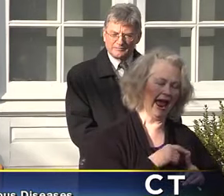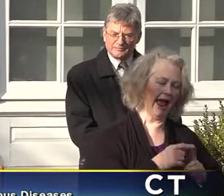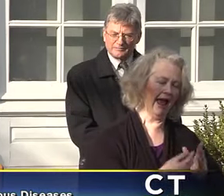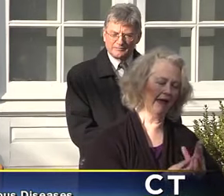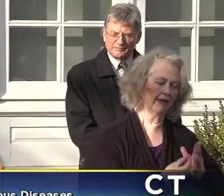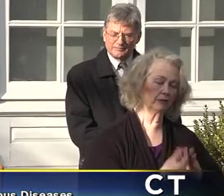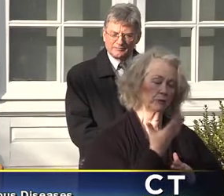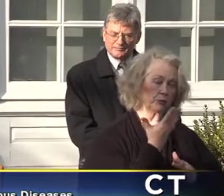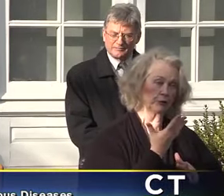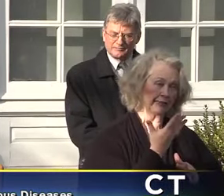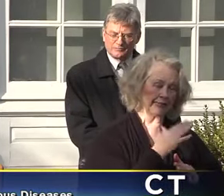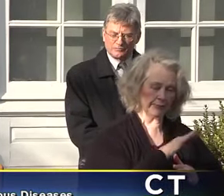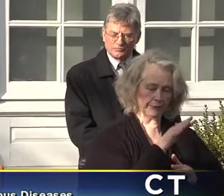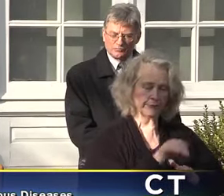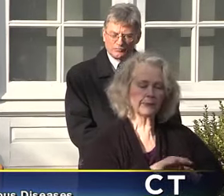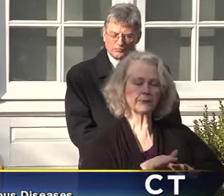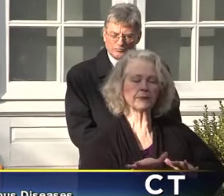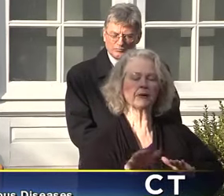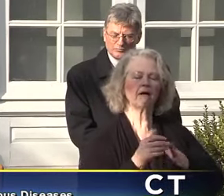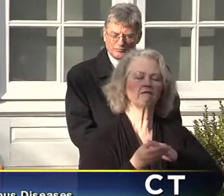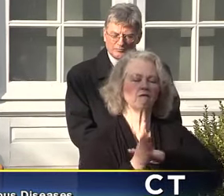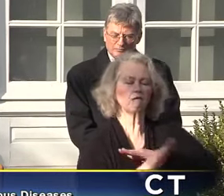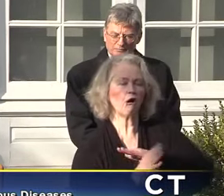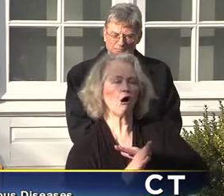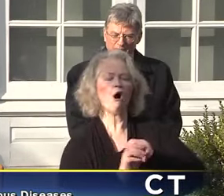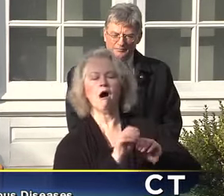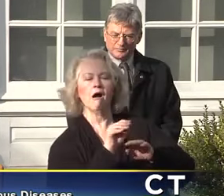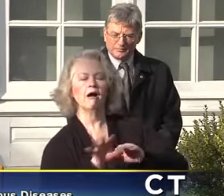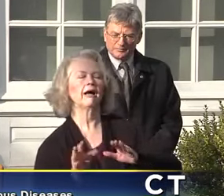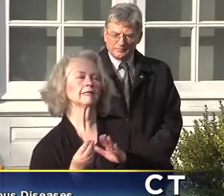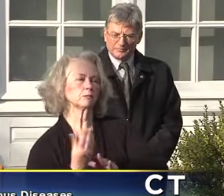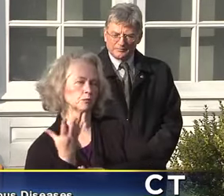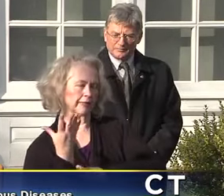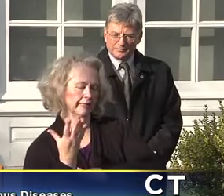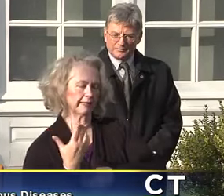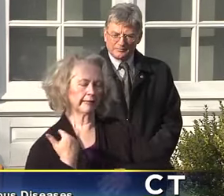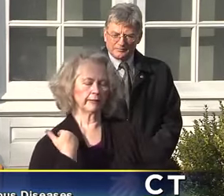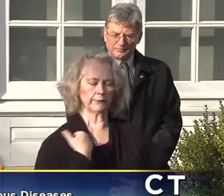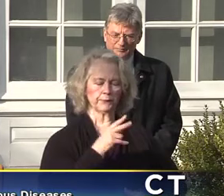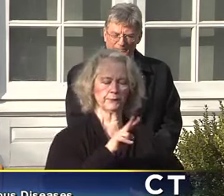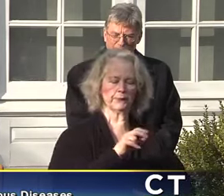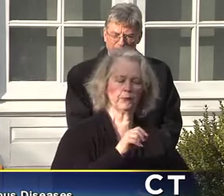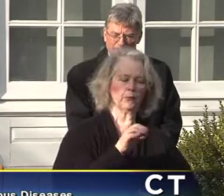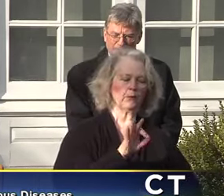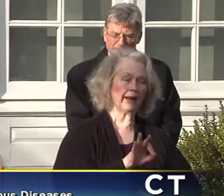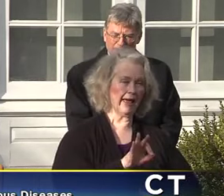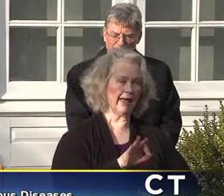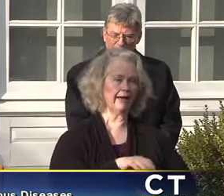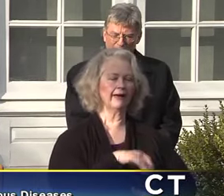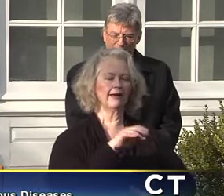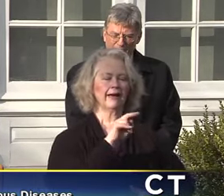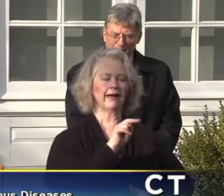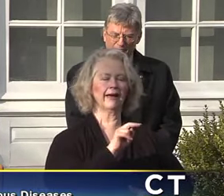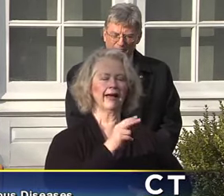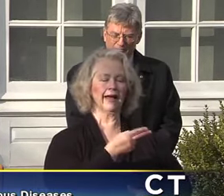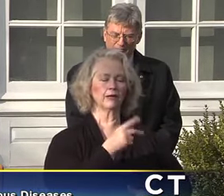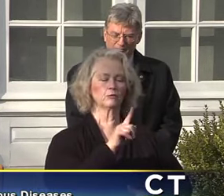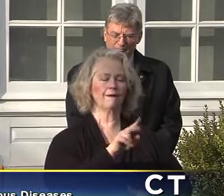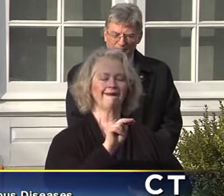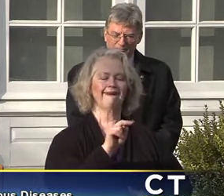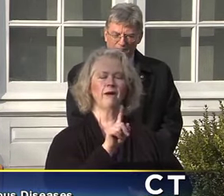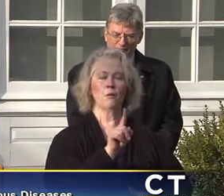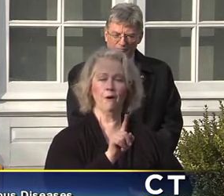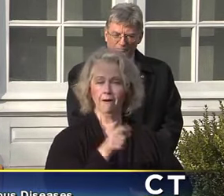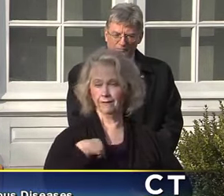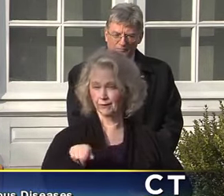and another spring wave. In 2009, the H1N1 influenza pandemic, we